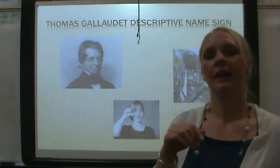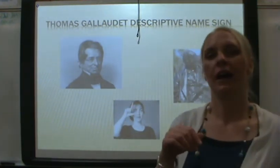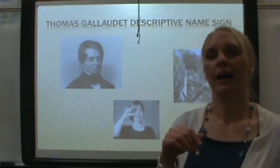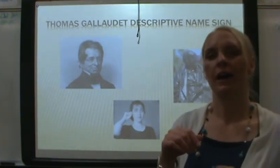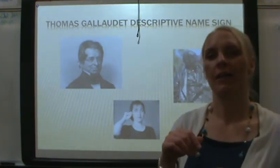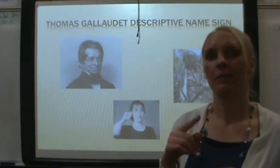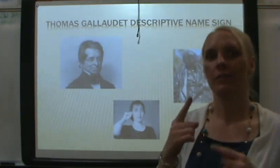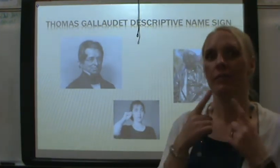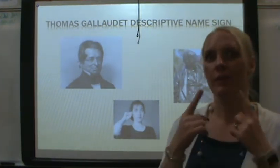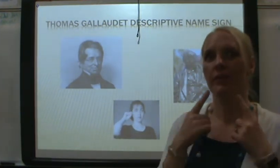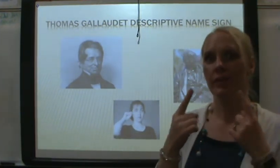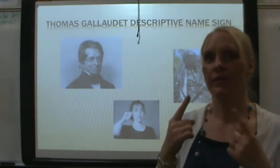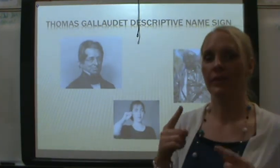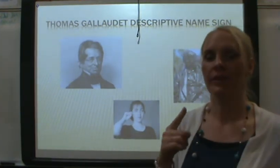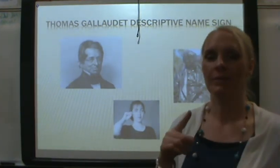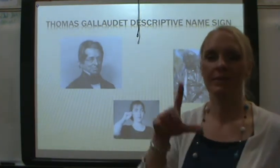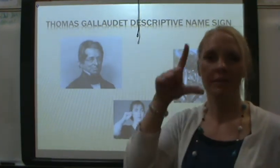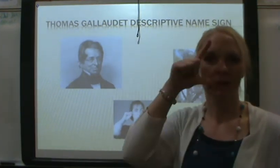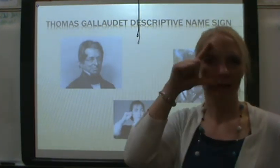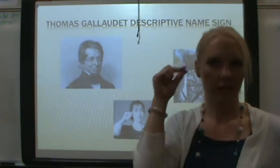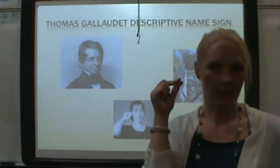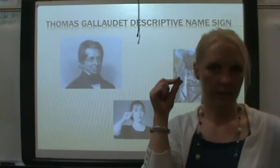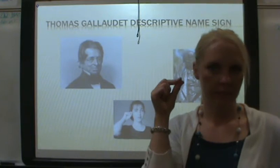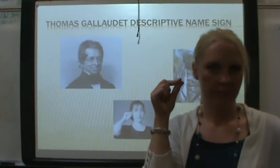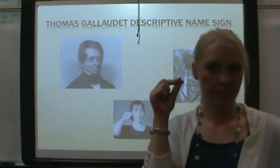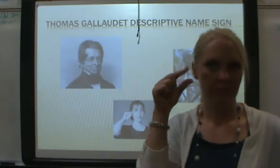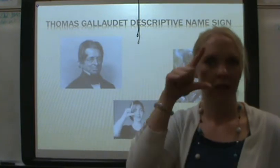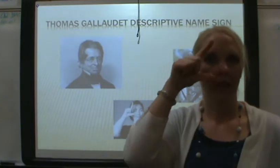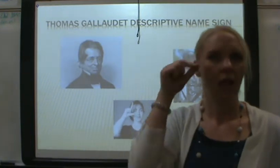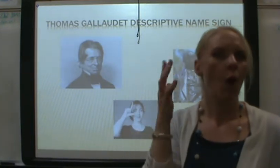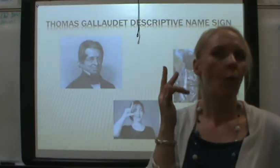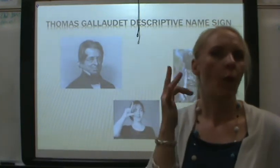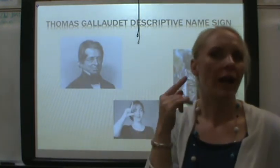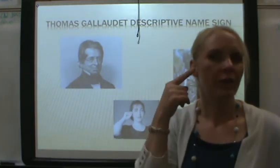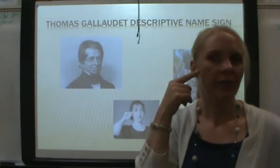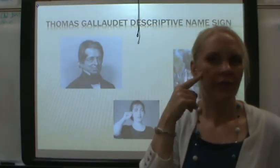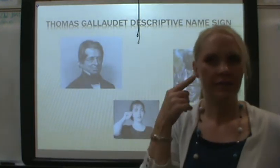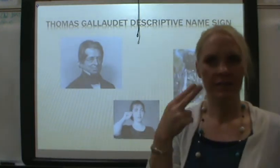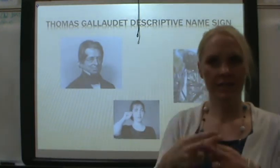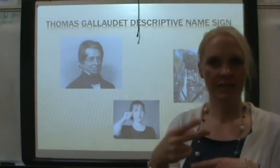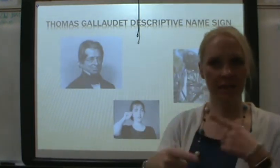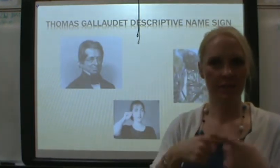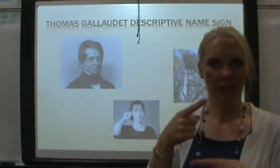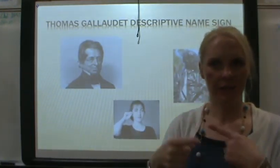Um, very, very, very famous. Gallaudet. Why do you think this is his name sign?